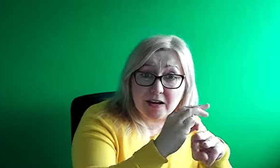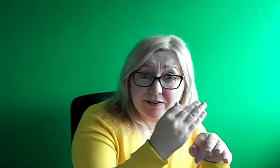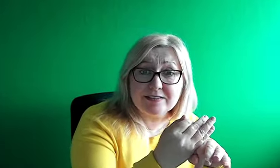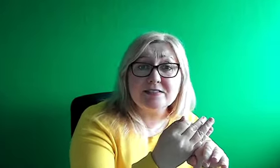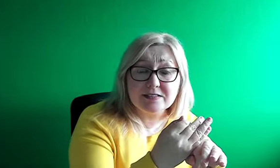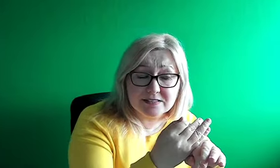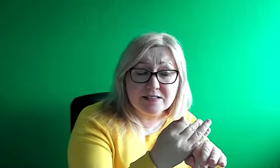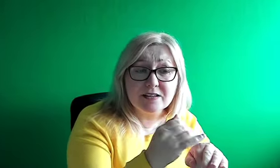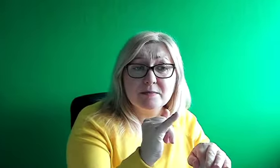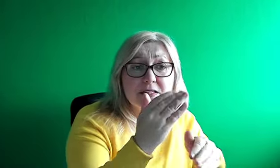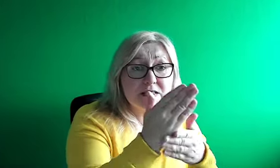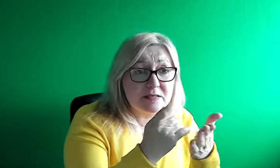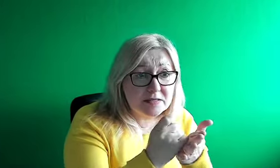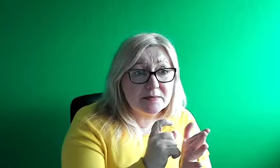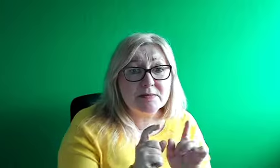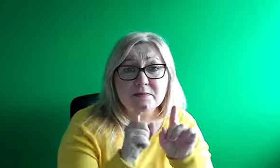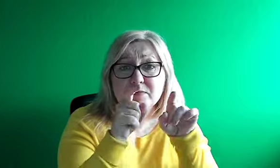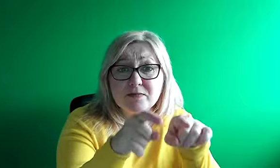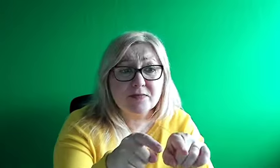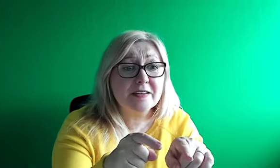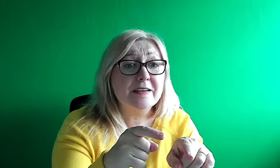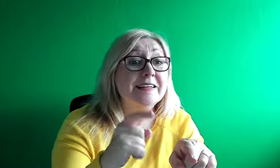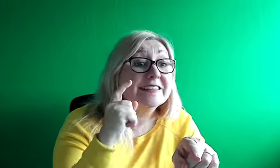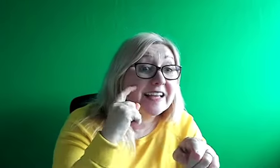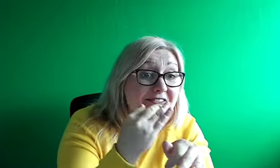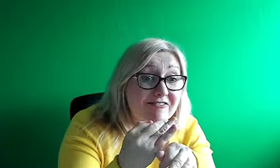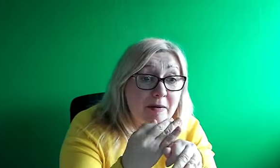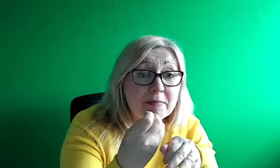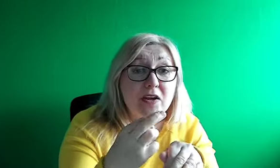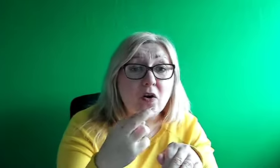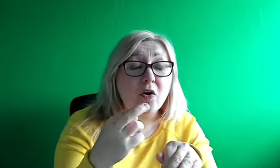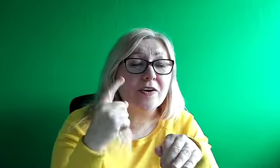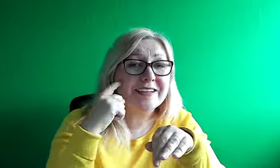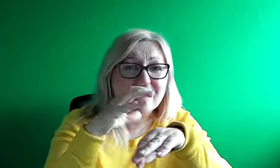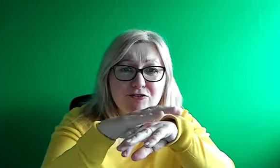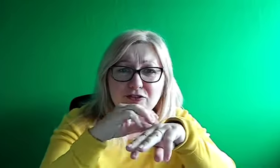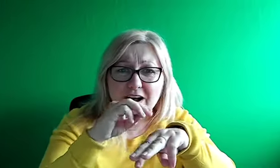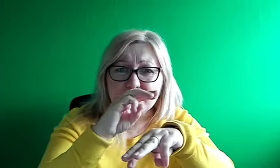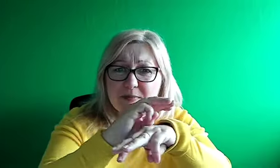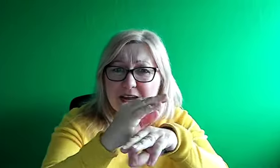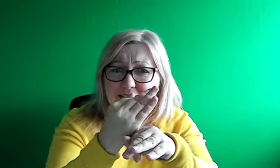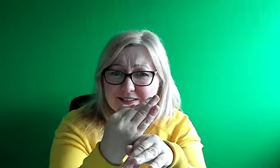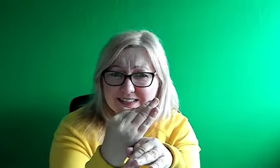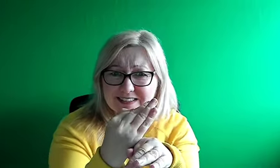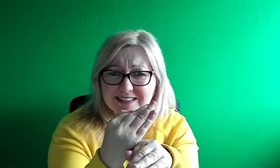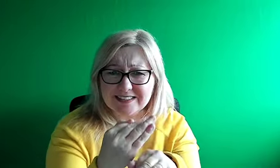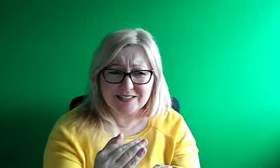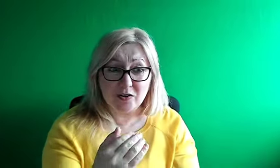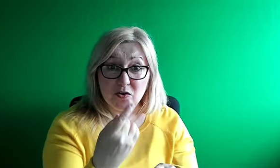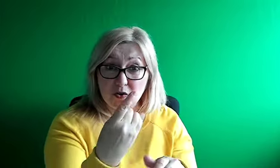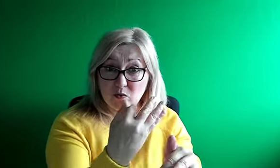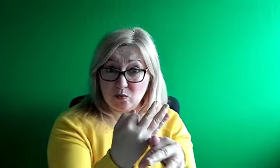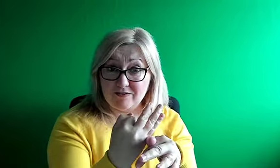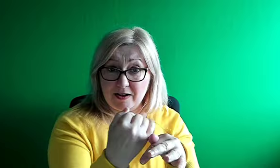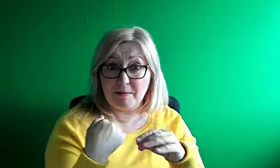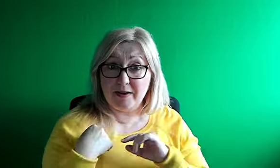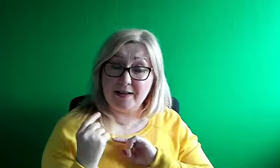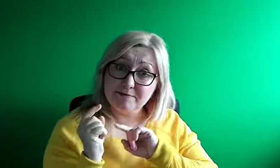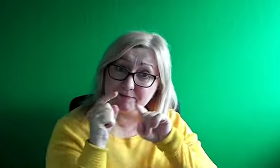work to do there, like every young boy, and he's got deaf parents, and it's just extraordinary to see him, he's only four, and seeing the level